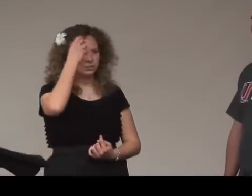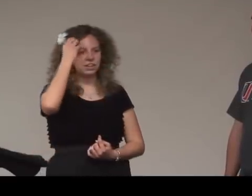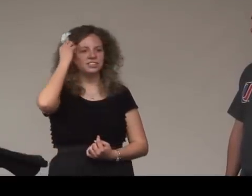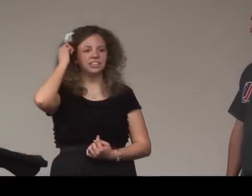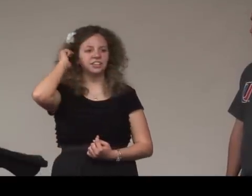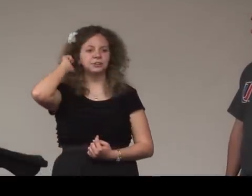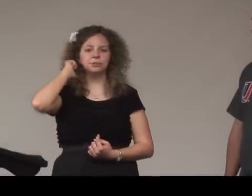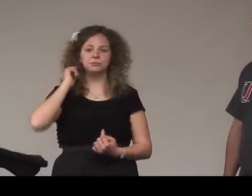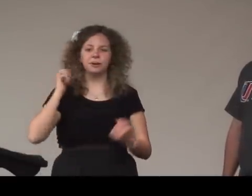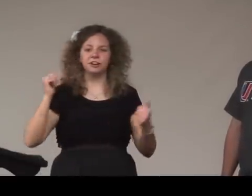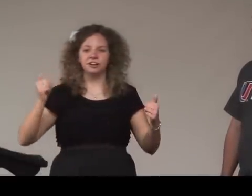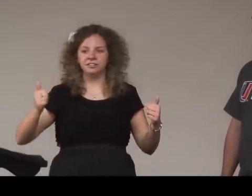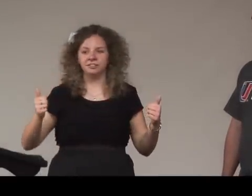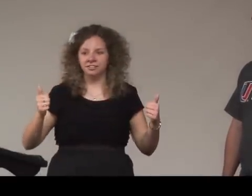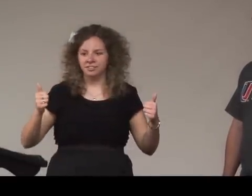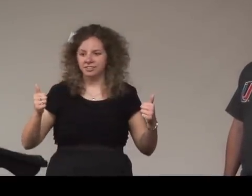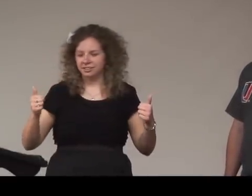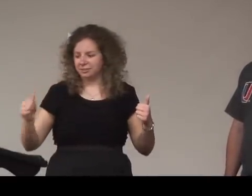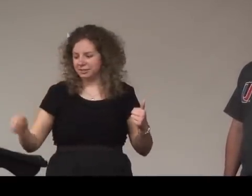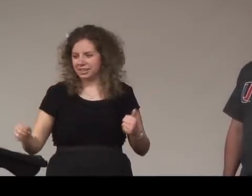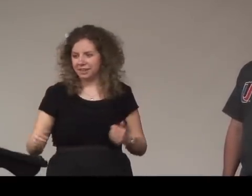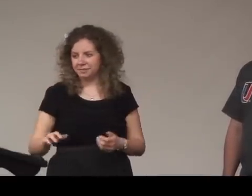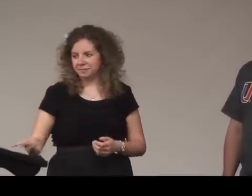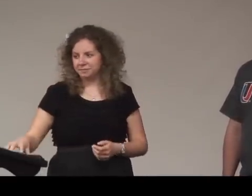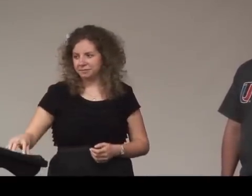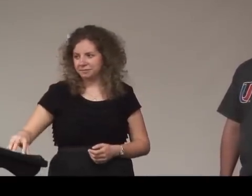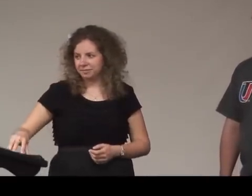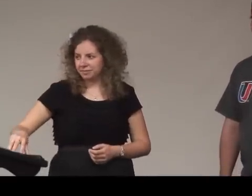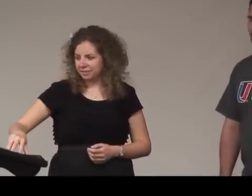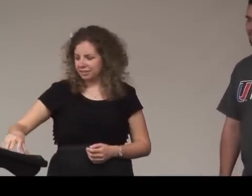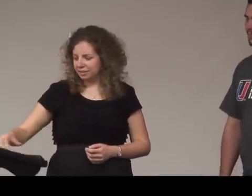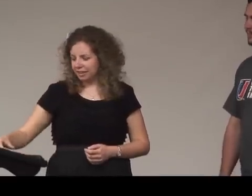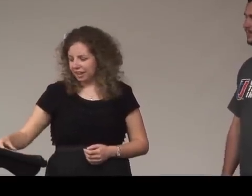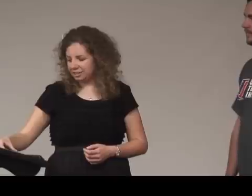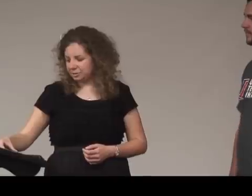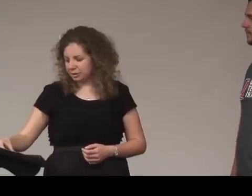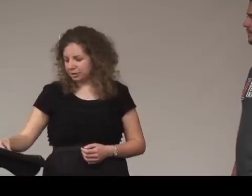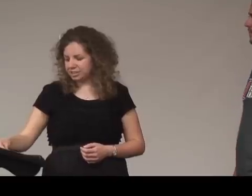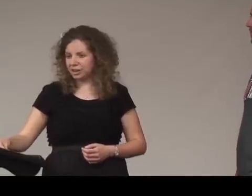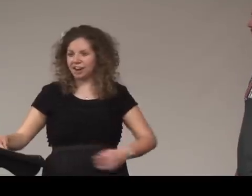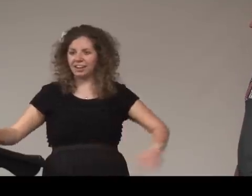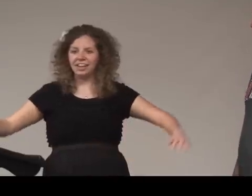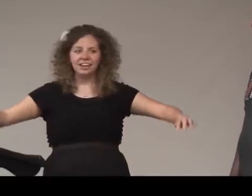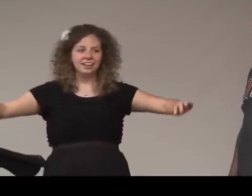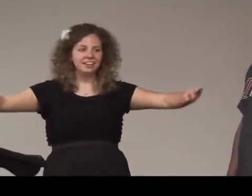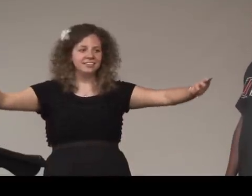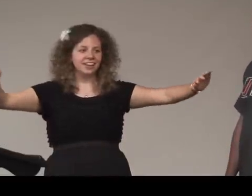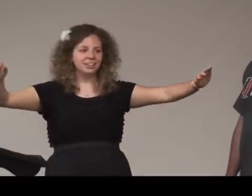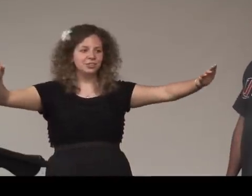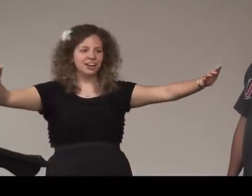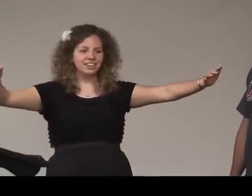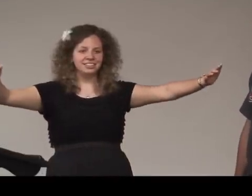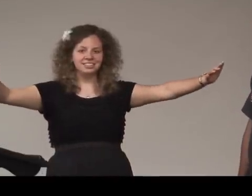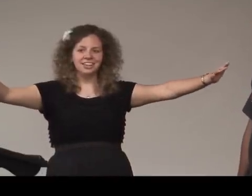then let's try this together are you with your partner are you set okay so we're going to start now let's try this